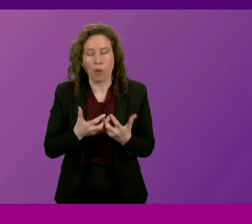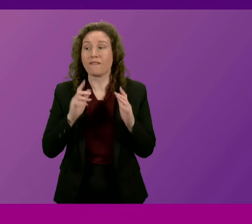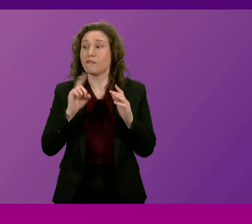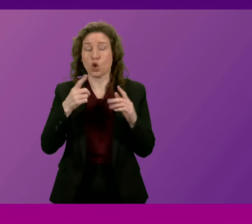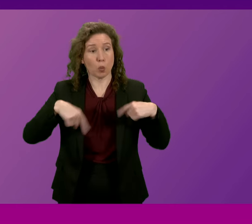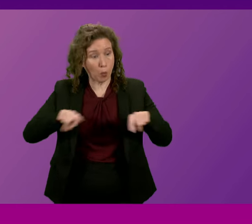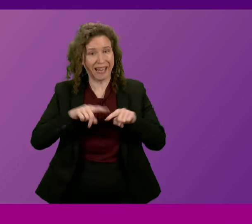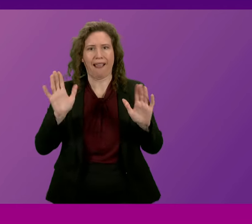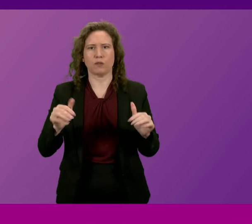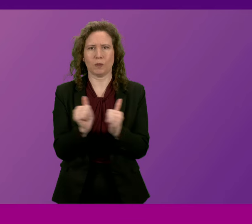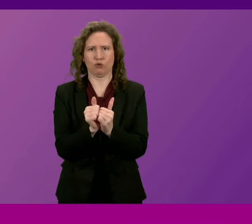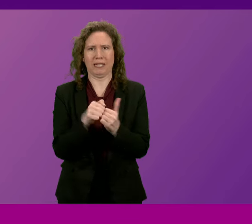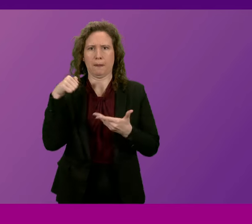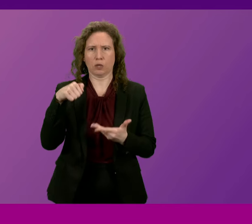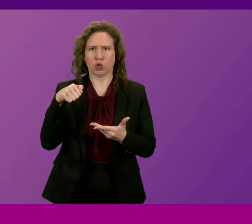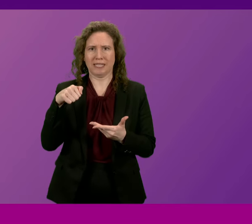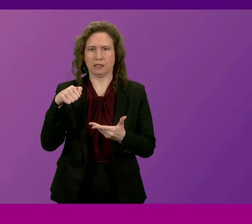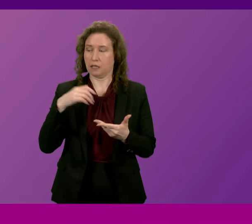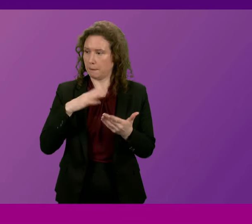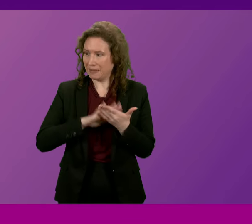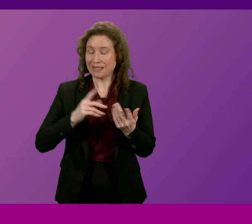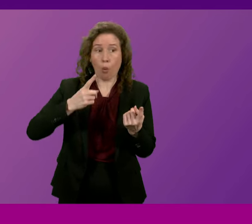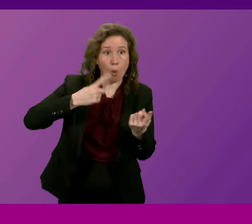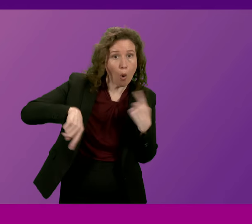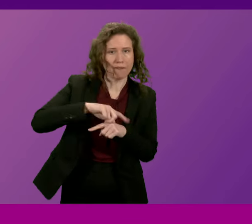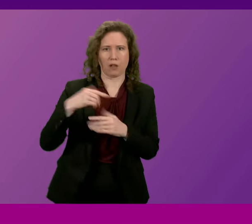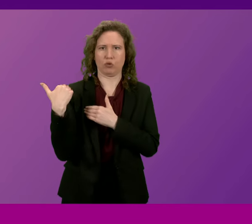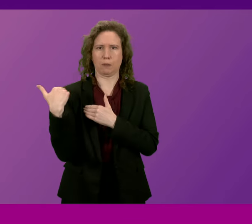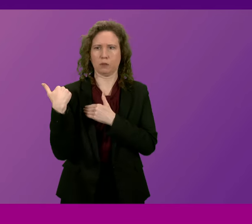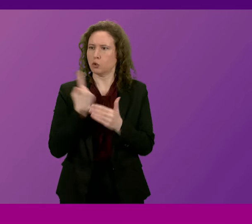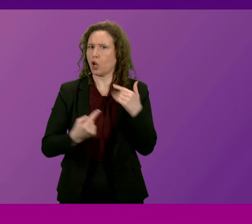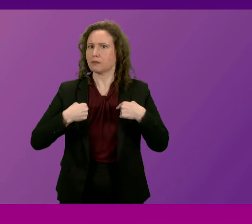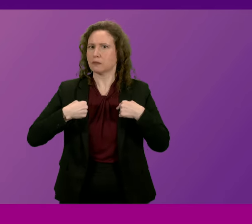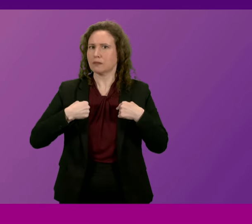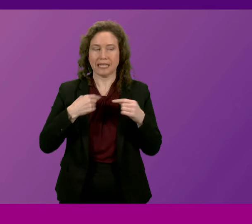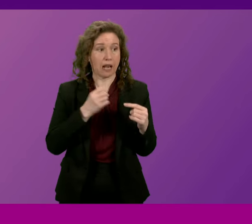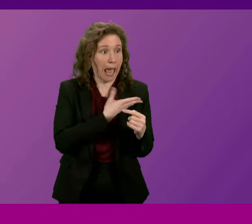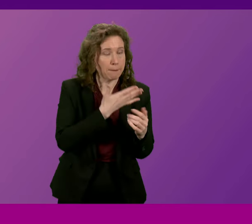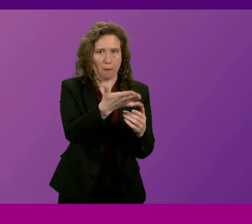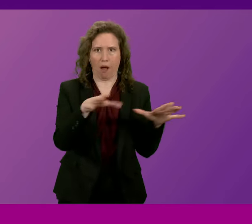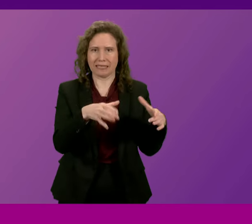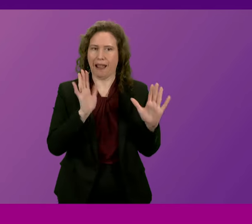this parliament approves a budget and that puts a responsibility on Mr Sarwar and the Labour Party.